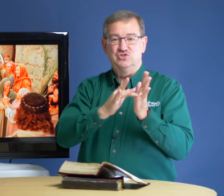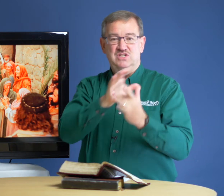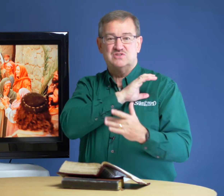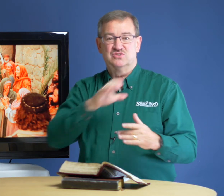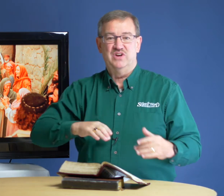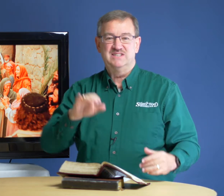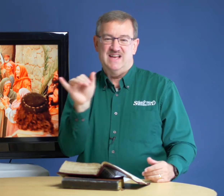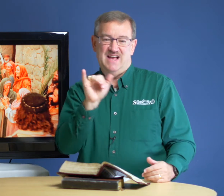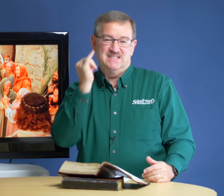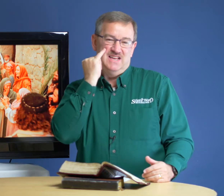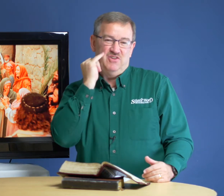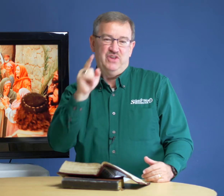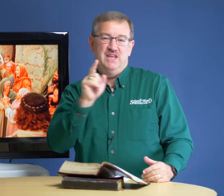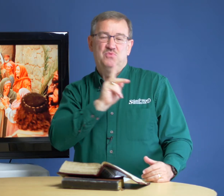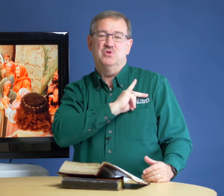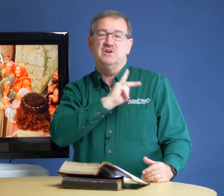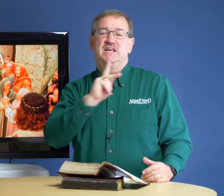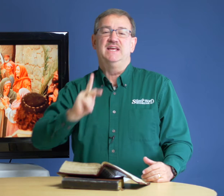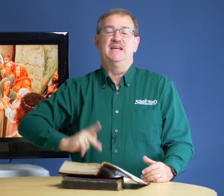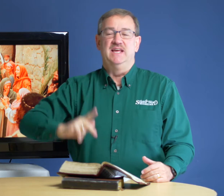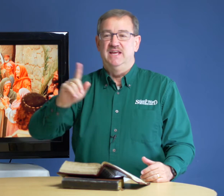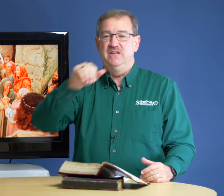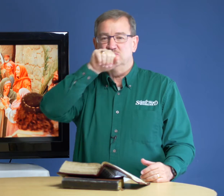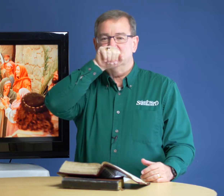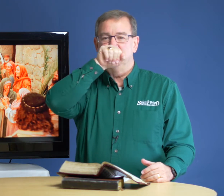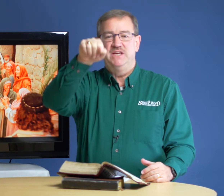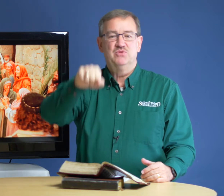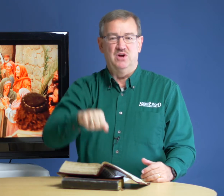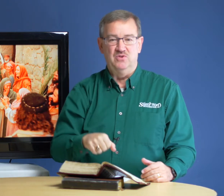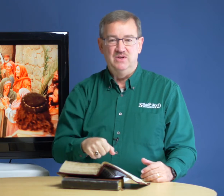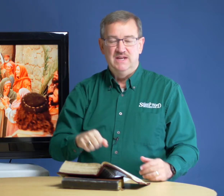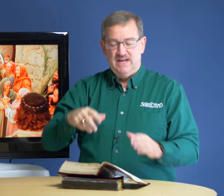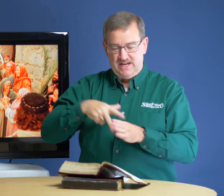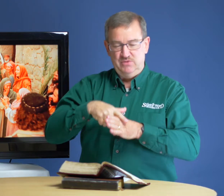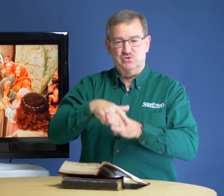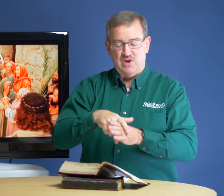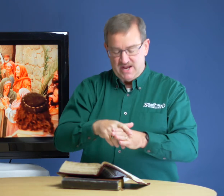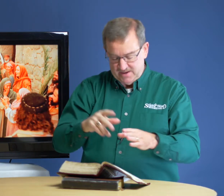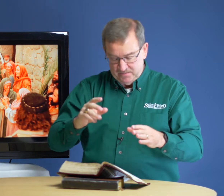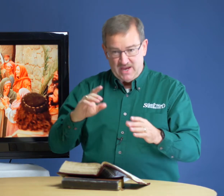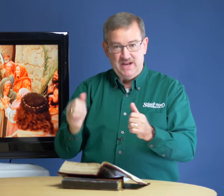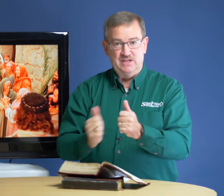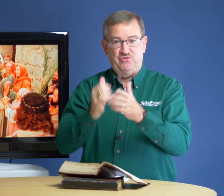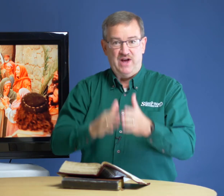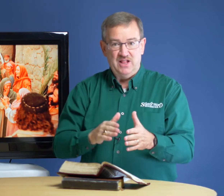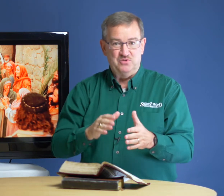Jesus Christ as if he were king. He was a hero and he was riding and his followers.